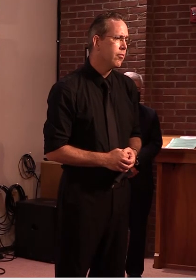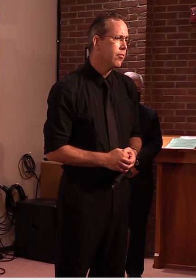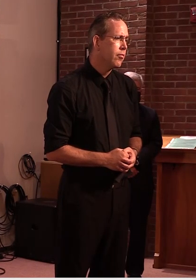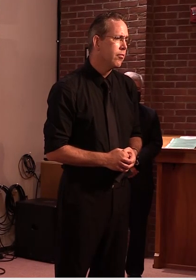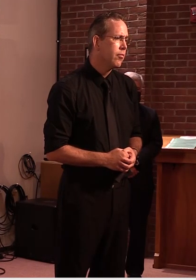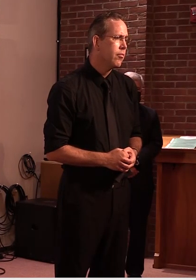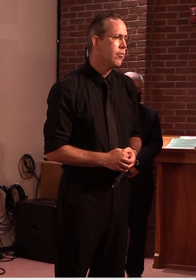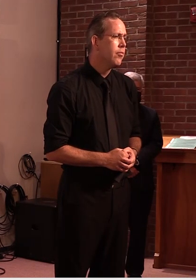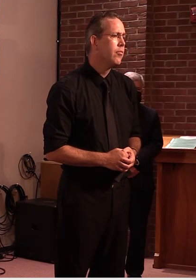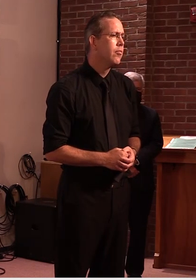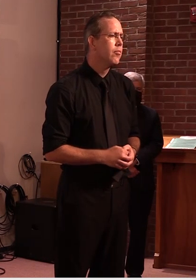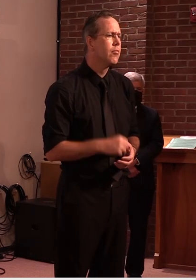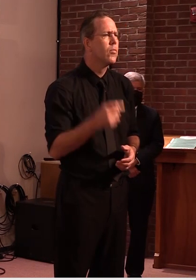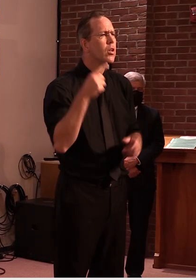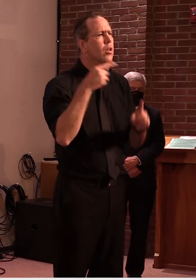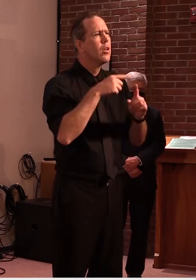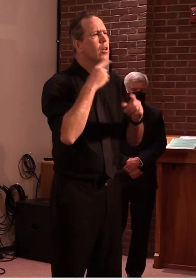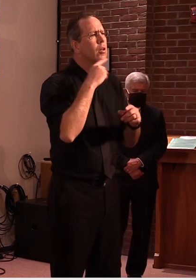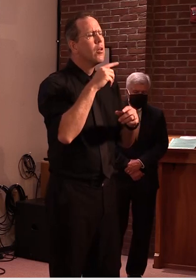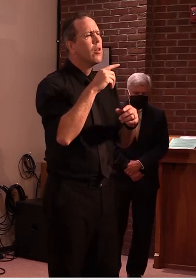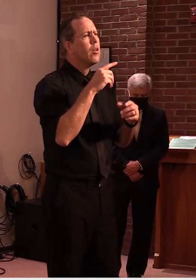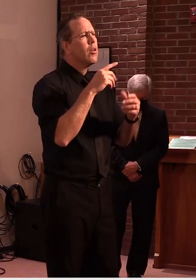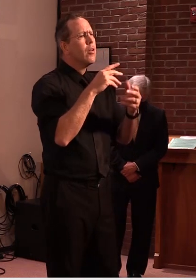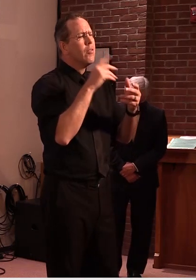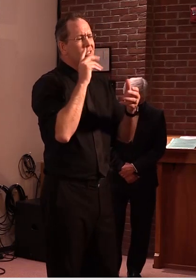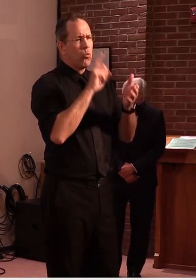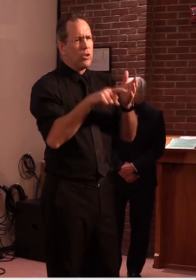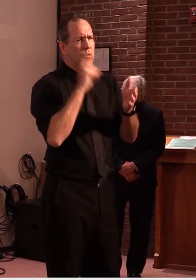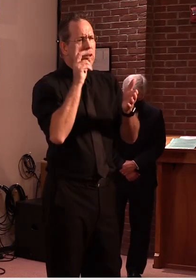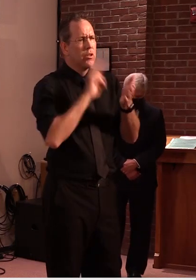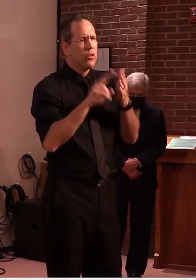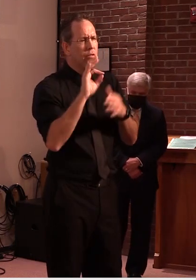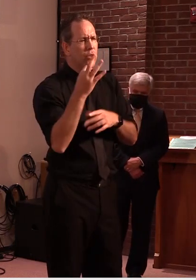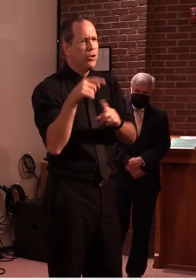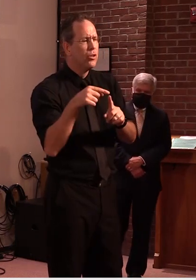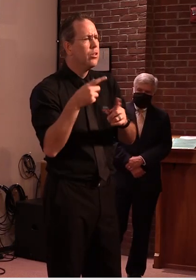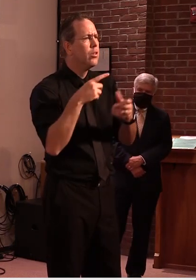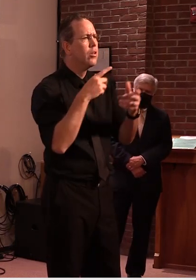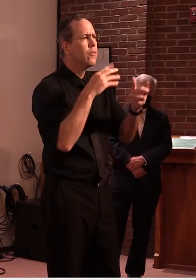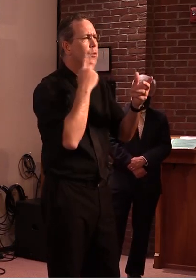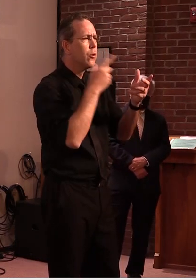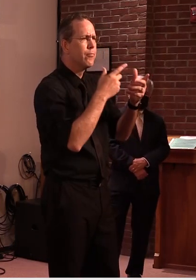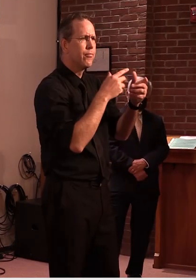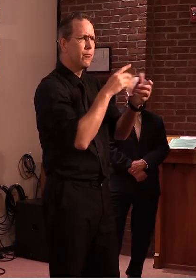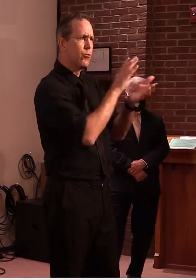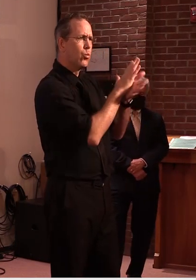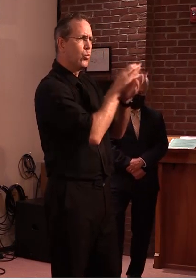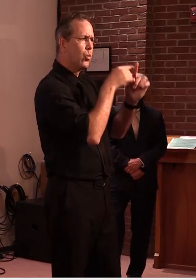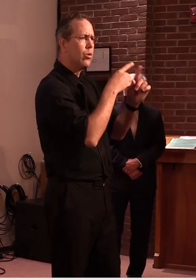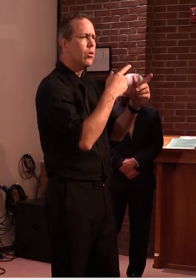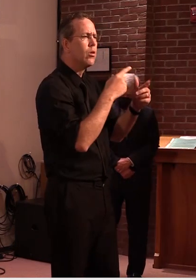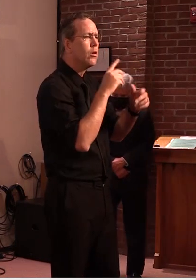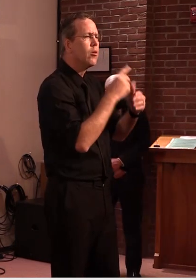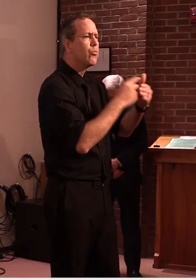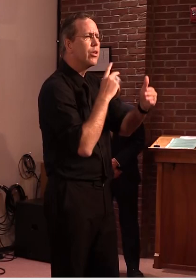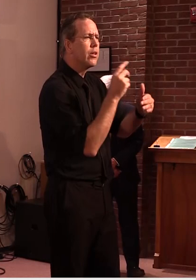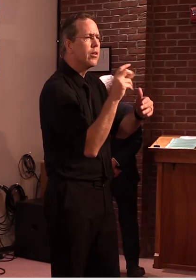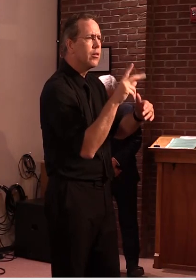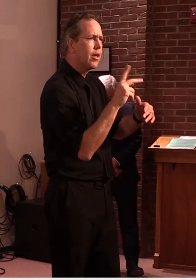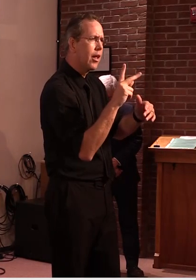yeah thank you for the question uh we we set up pre-k guidance uh throughout the emergency response we are in the process of